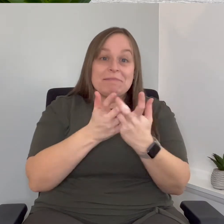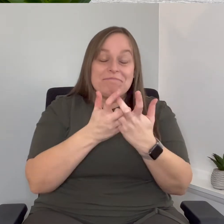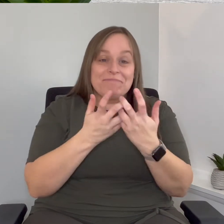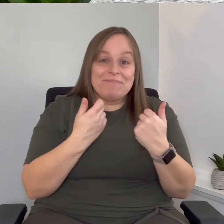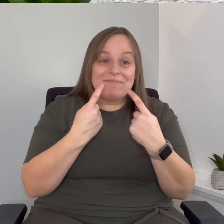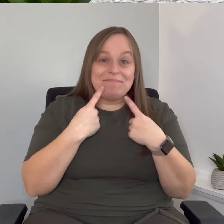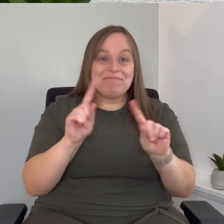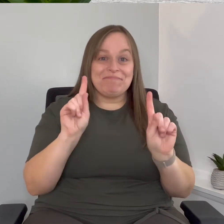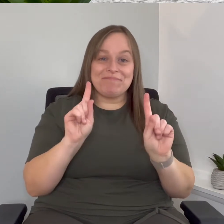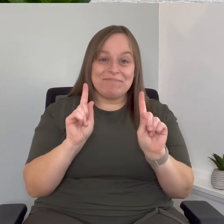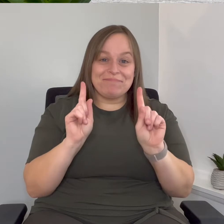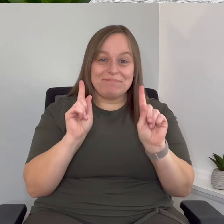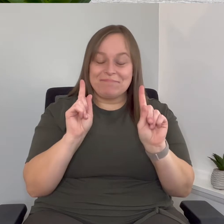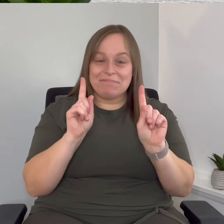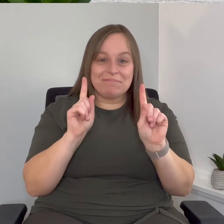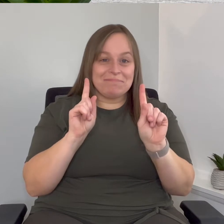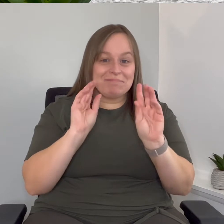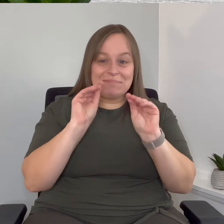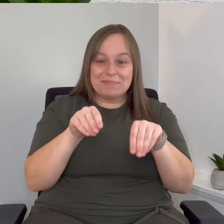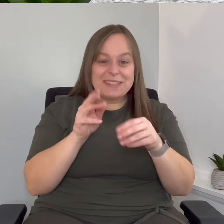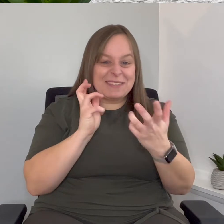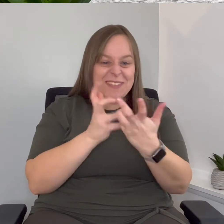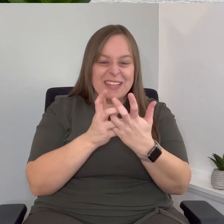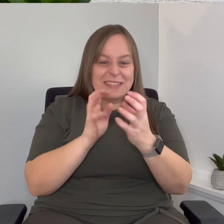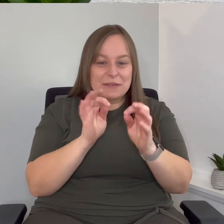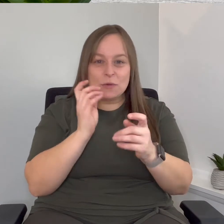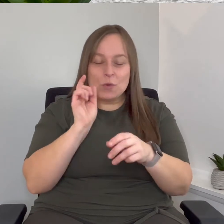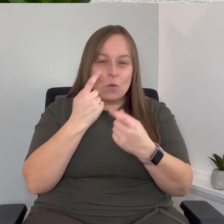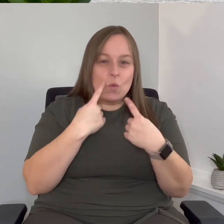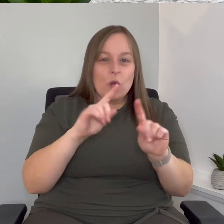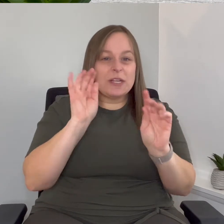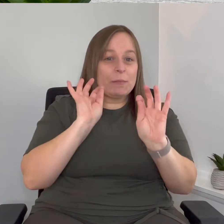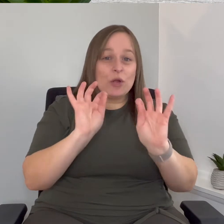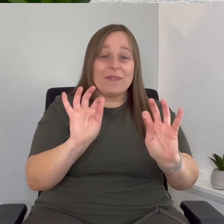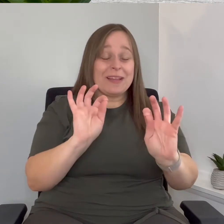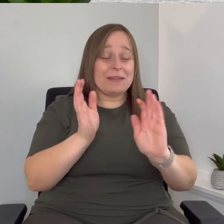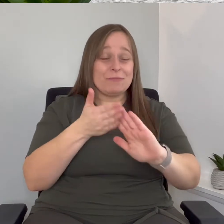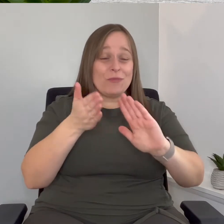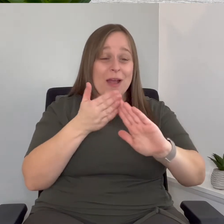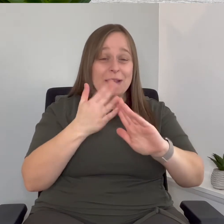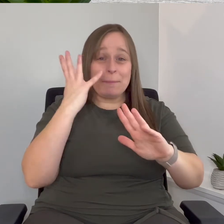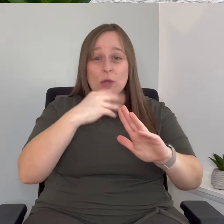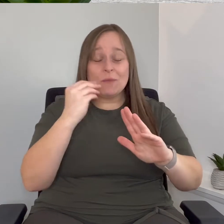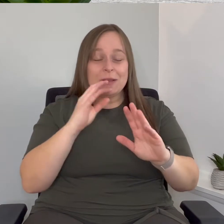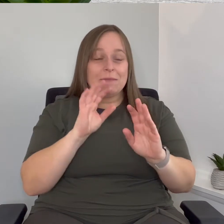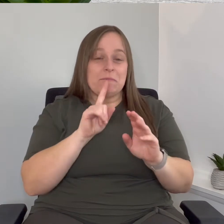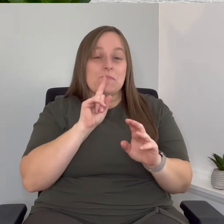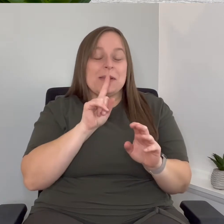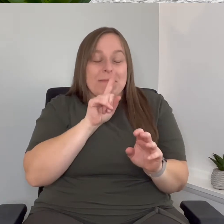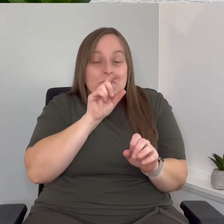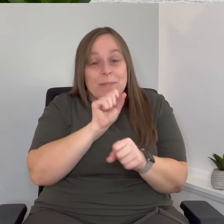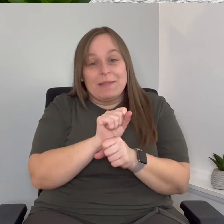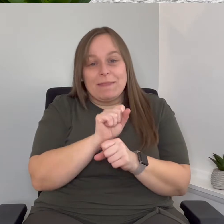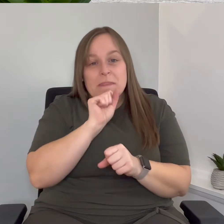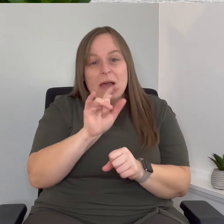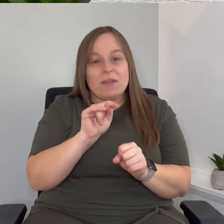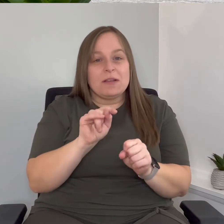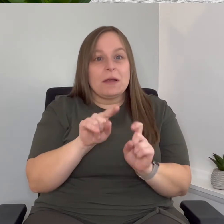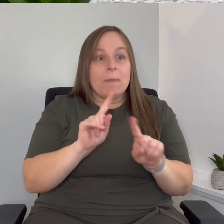all in there and it works perfectly and it's beautiful and we absolutely love it so but it was kind of a pain